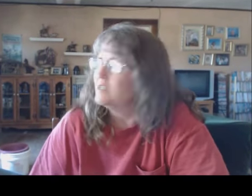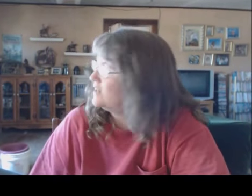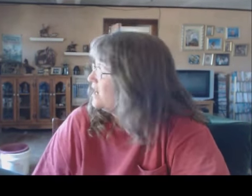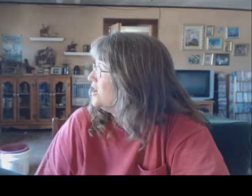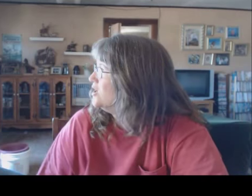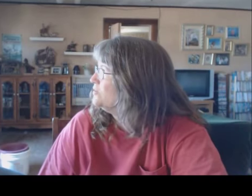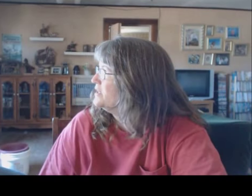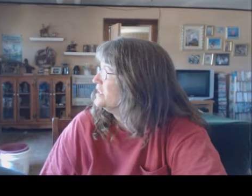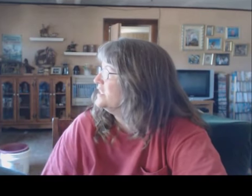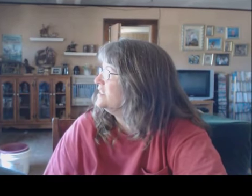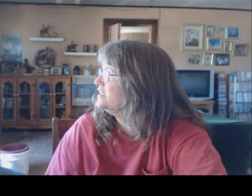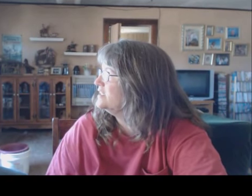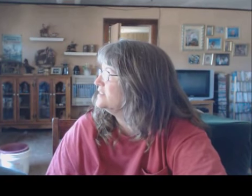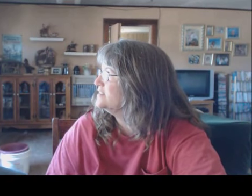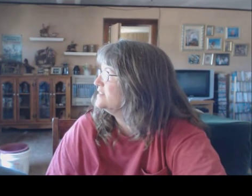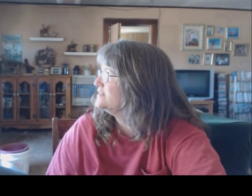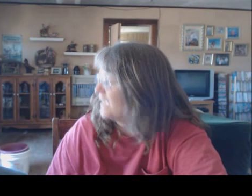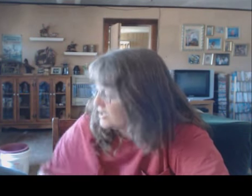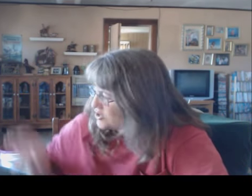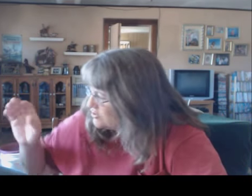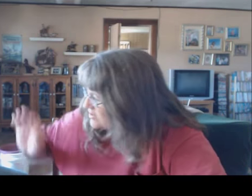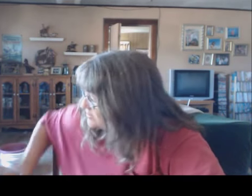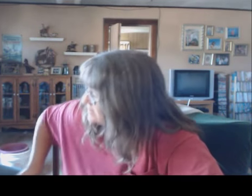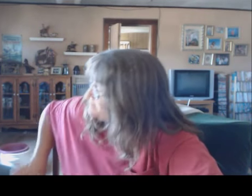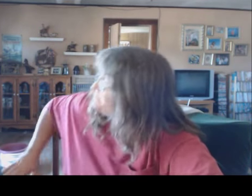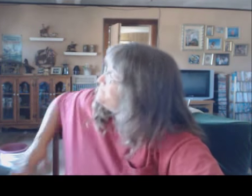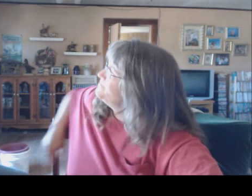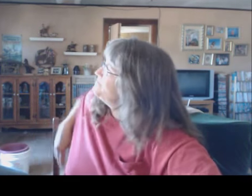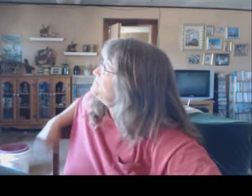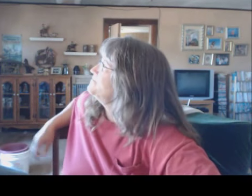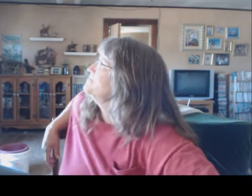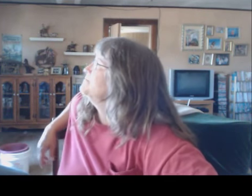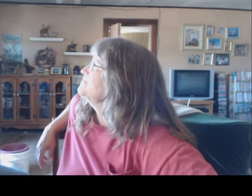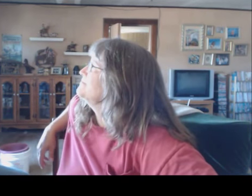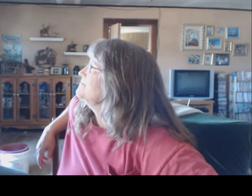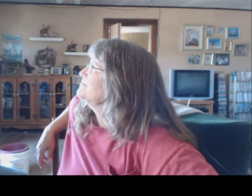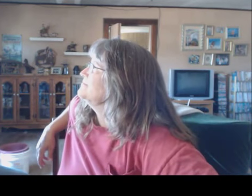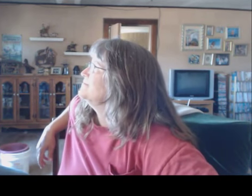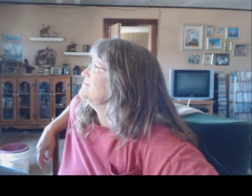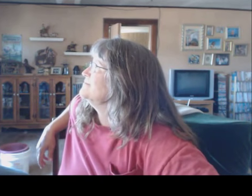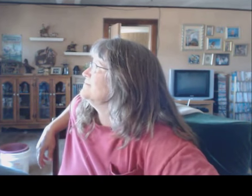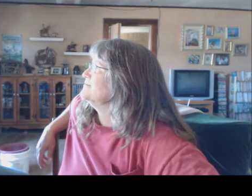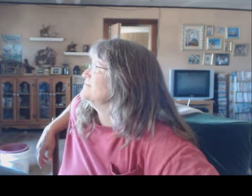Got home and... How'd you deal with him? Just caught him. Mm-hmm.